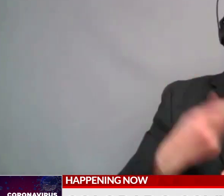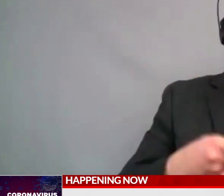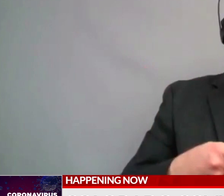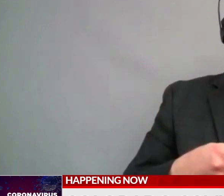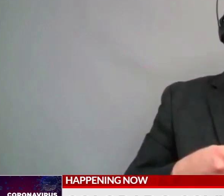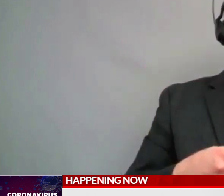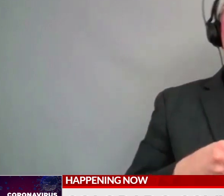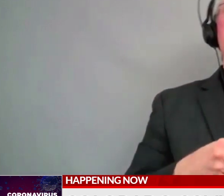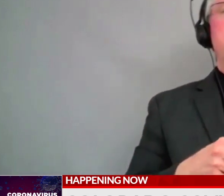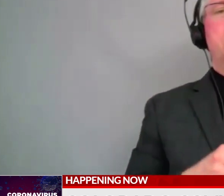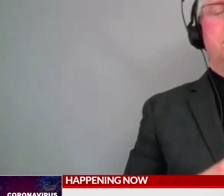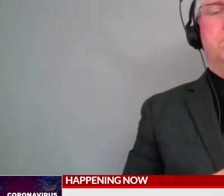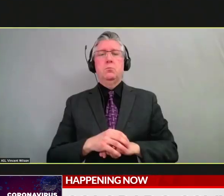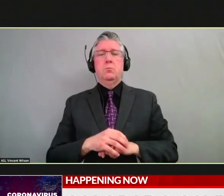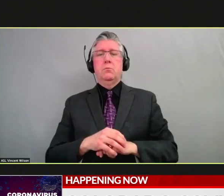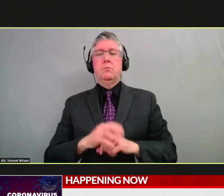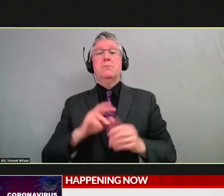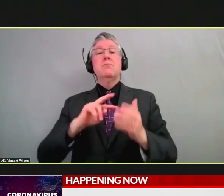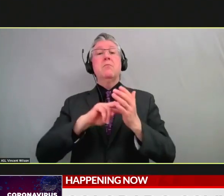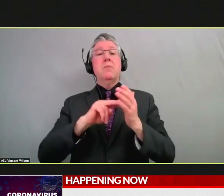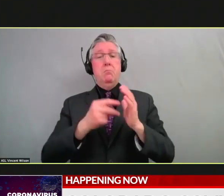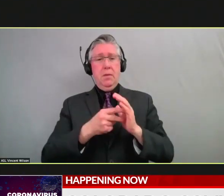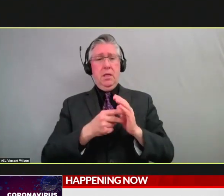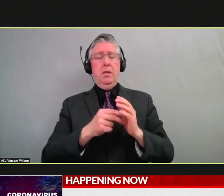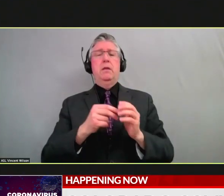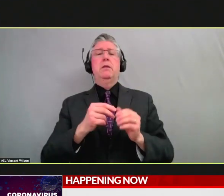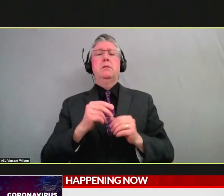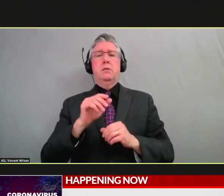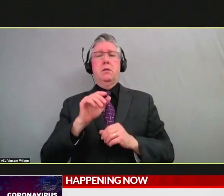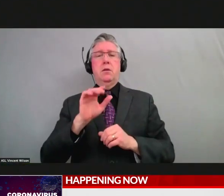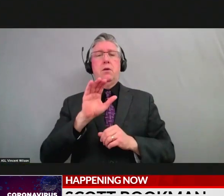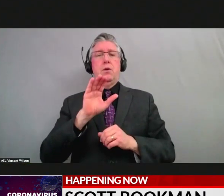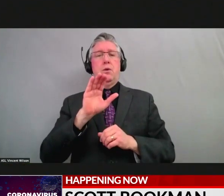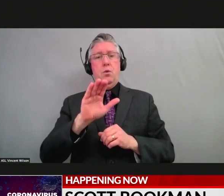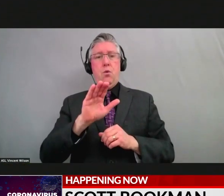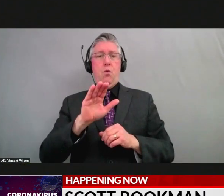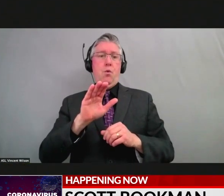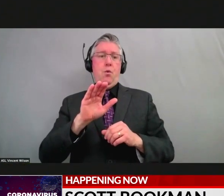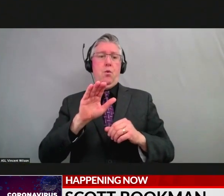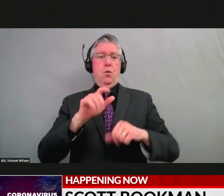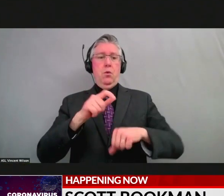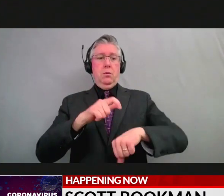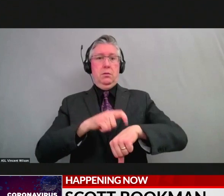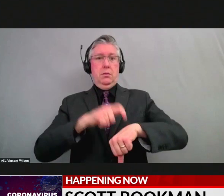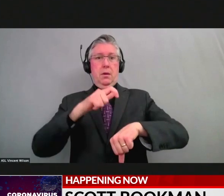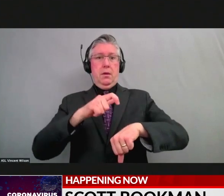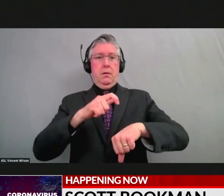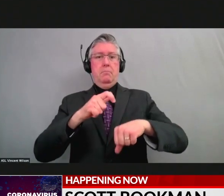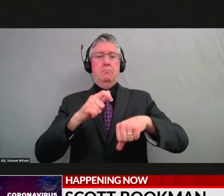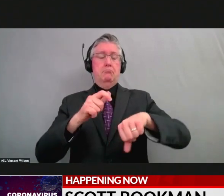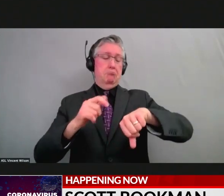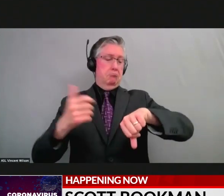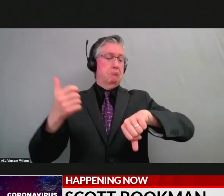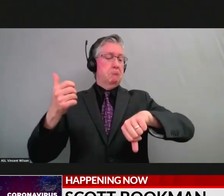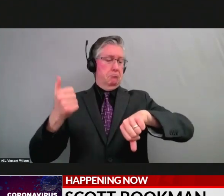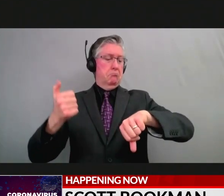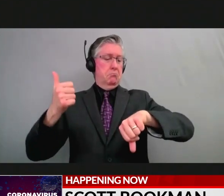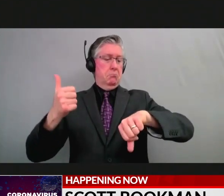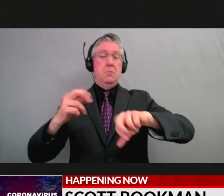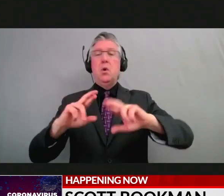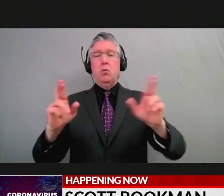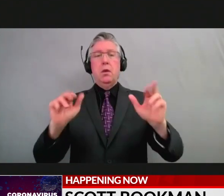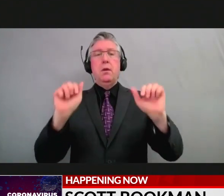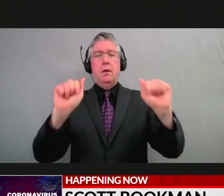who are eligible by date. So that number constantly changes because the timeline, you know, more people are becoming